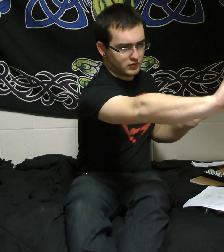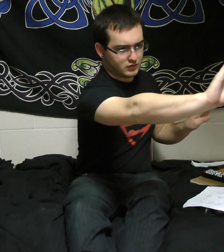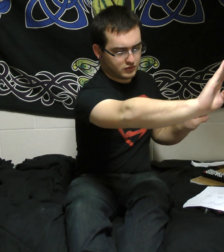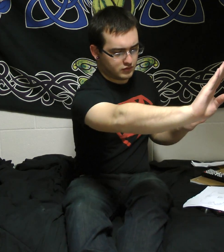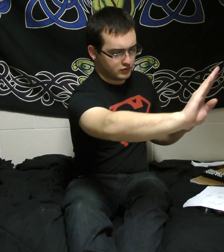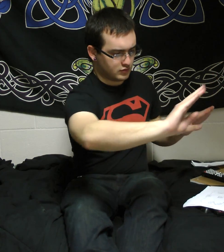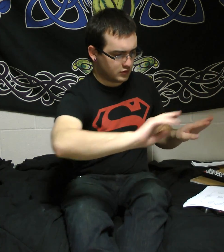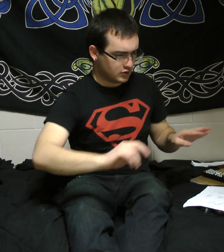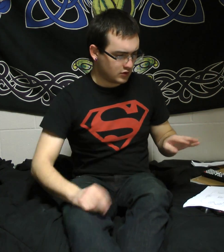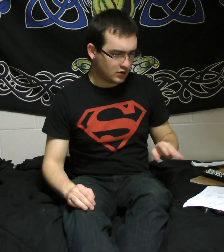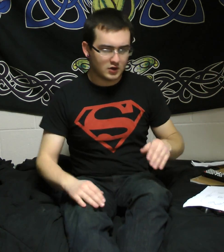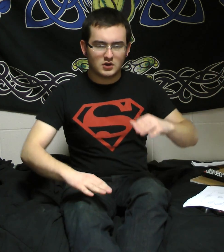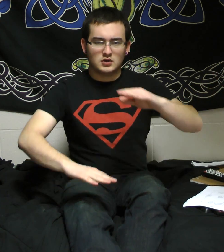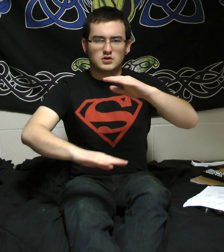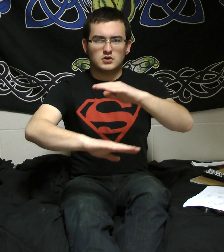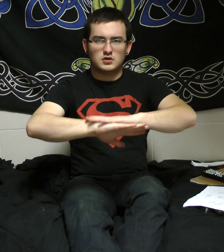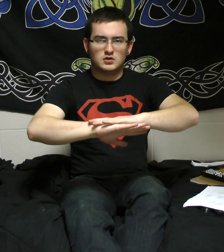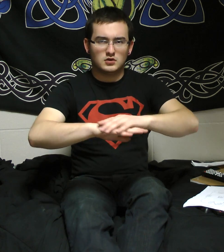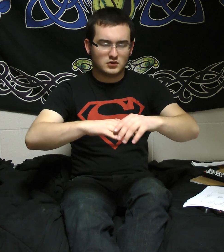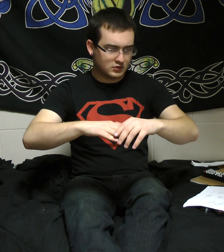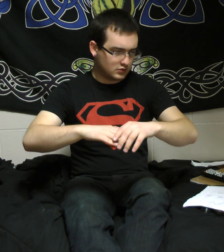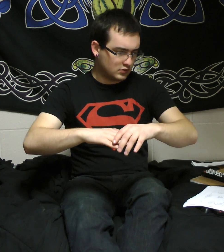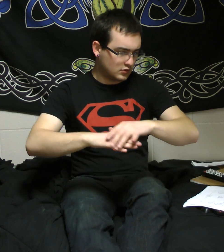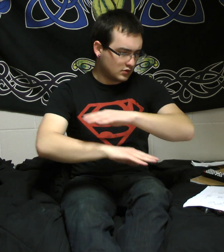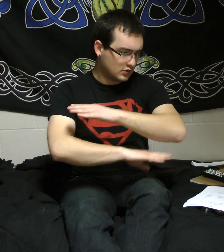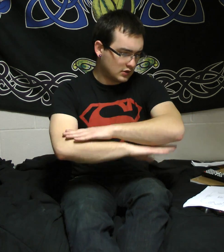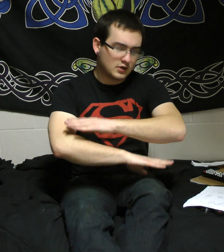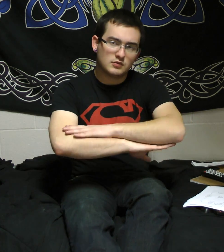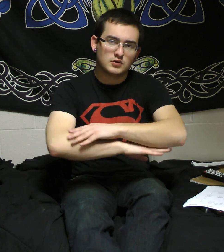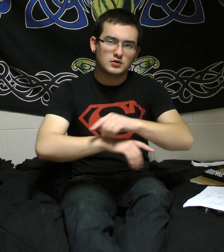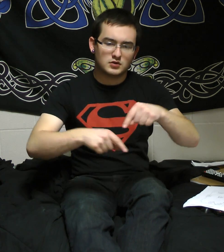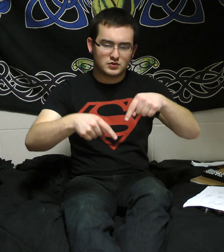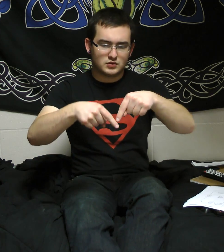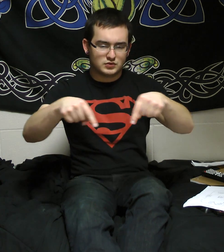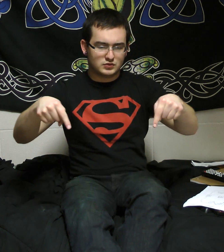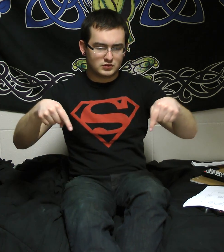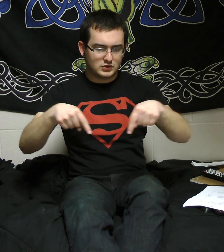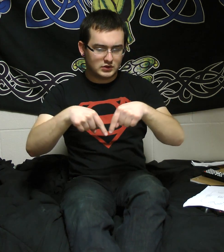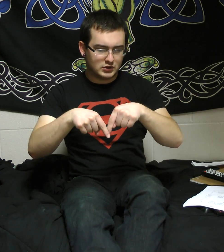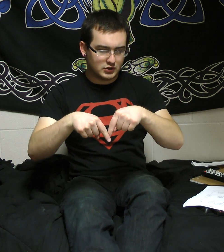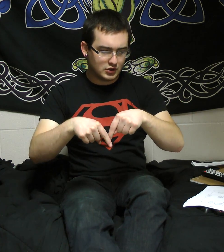Everybody loves somebody Somehow